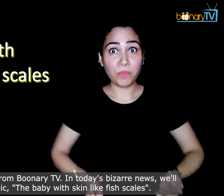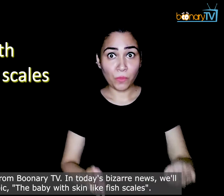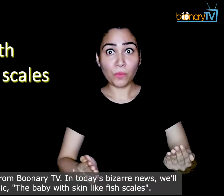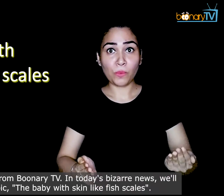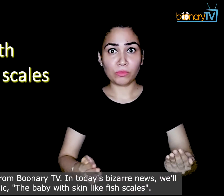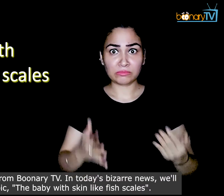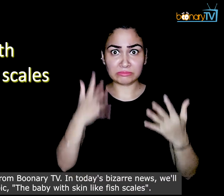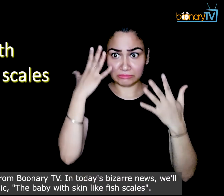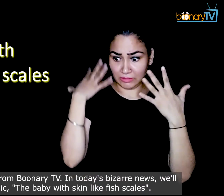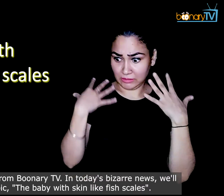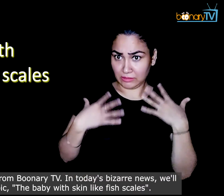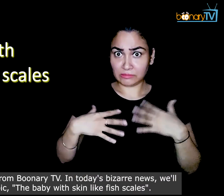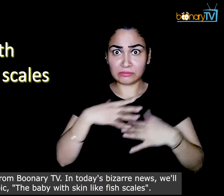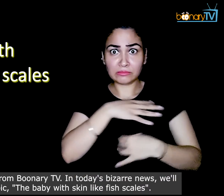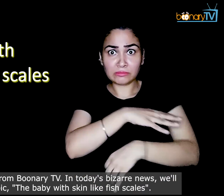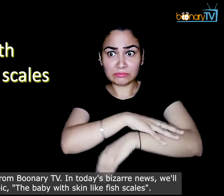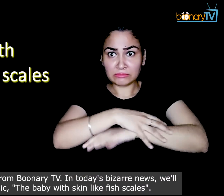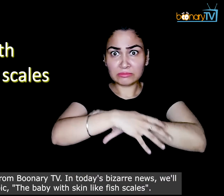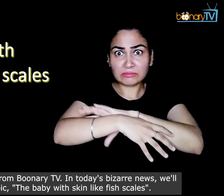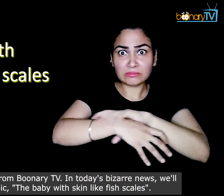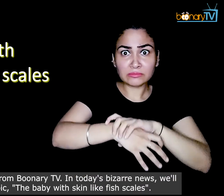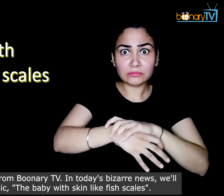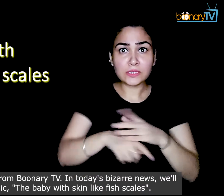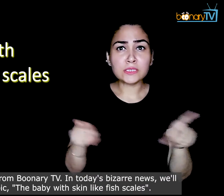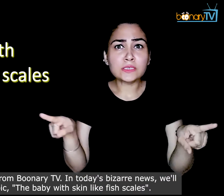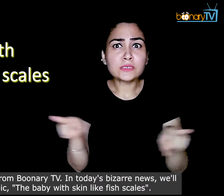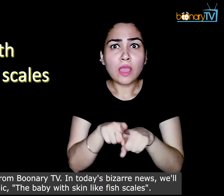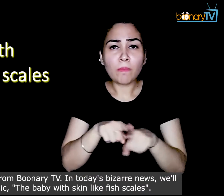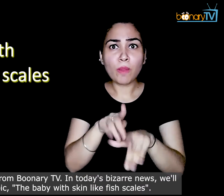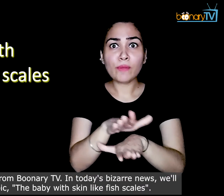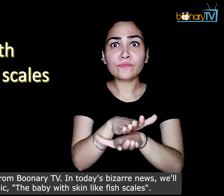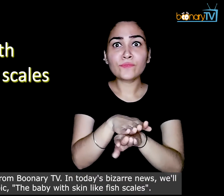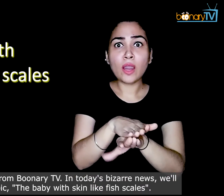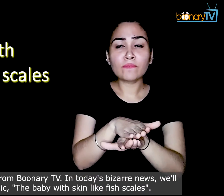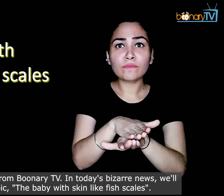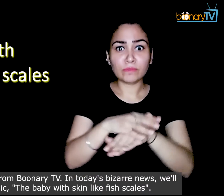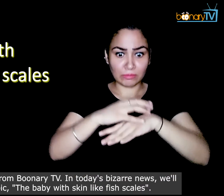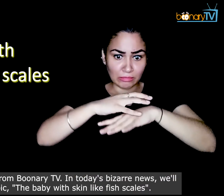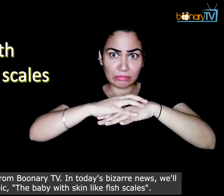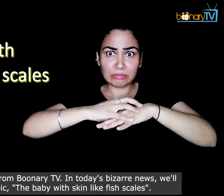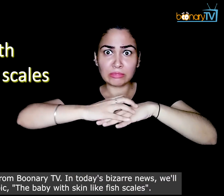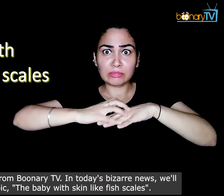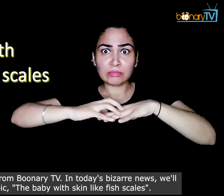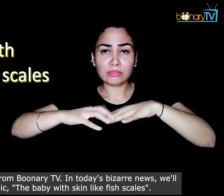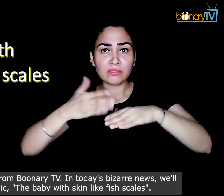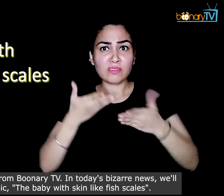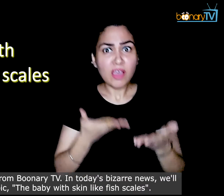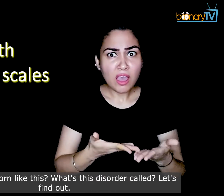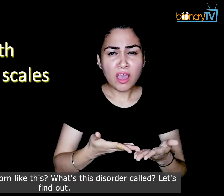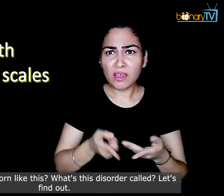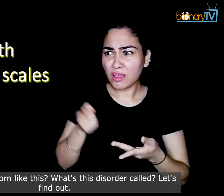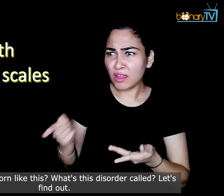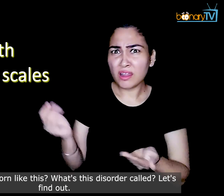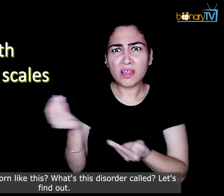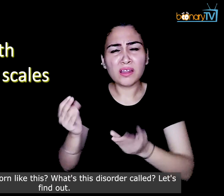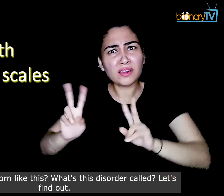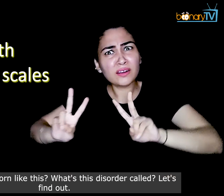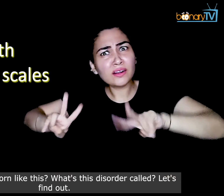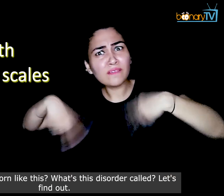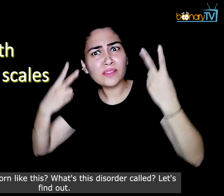the baby with skin like fish scales. How are babies born like